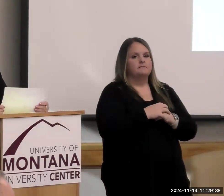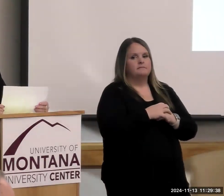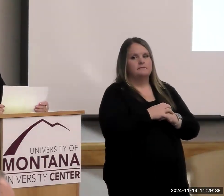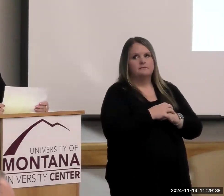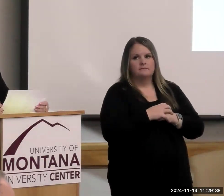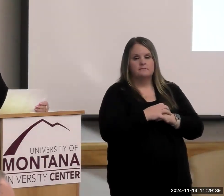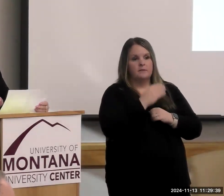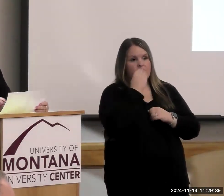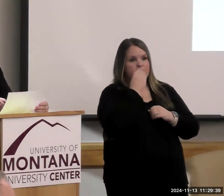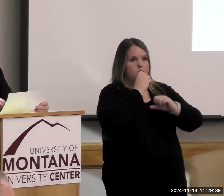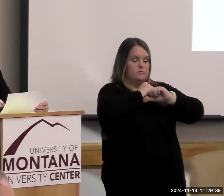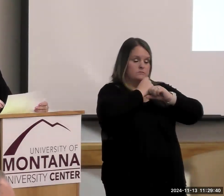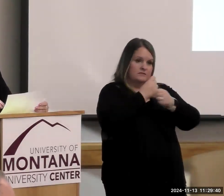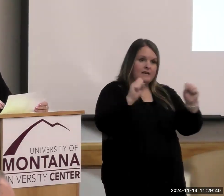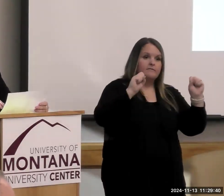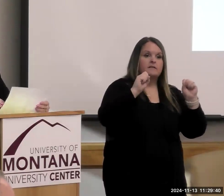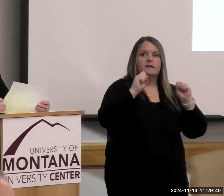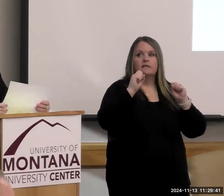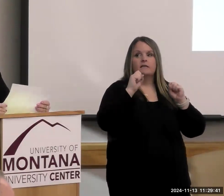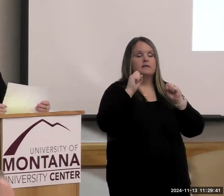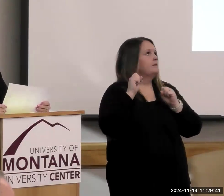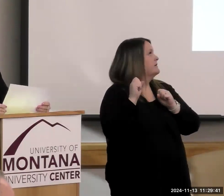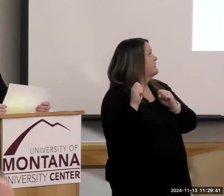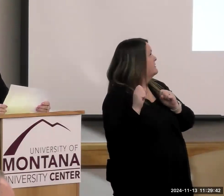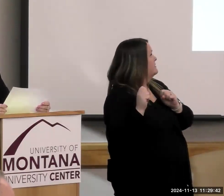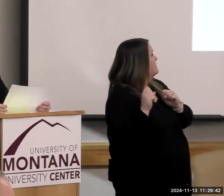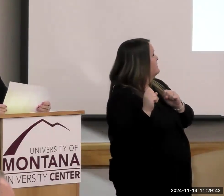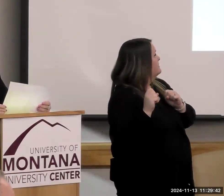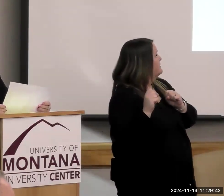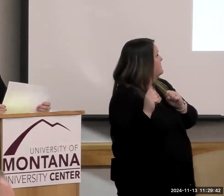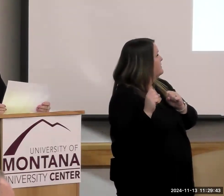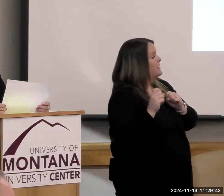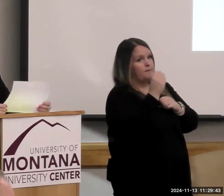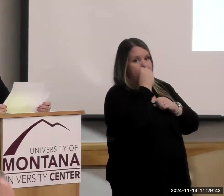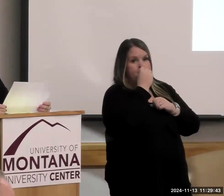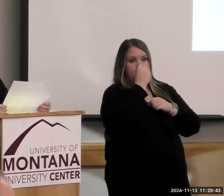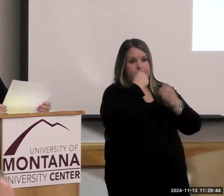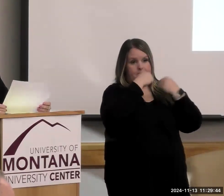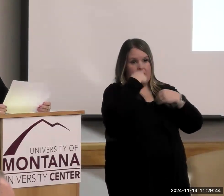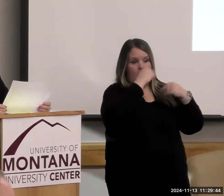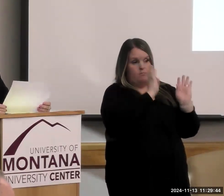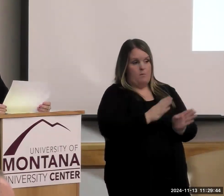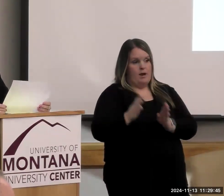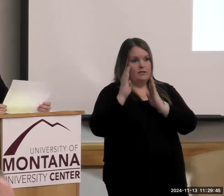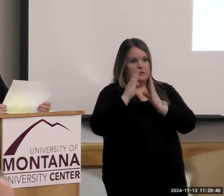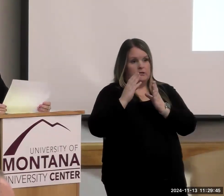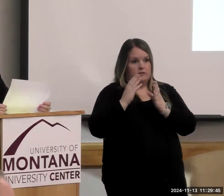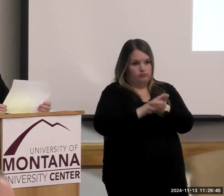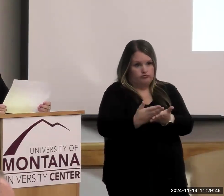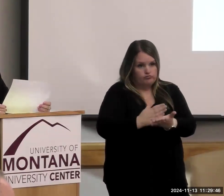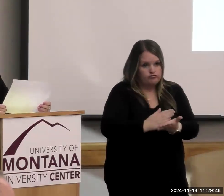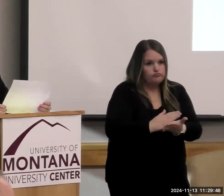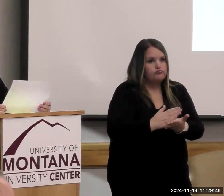Food safety is next. Okay. And then meal preparation is your expanded food nutrition and